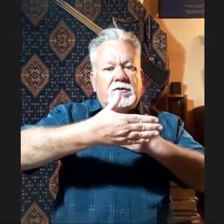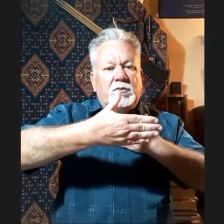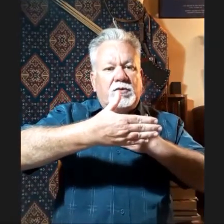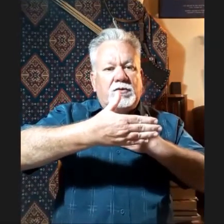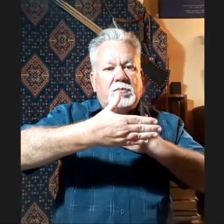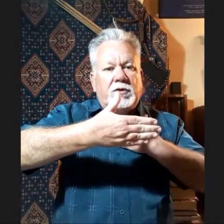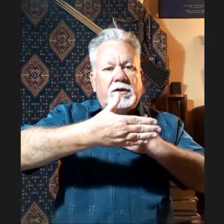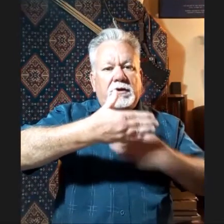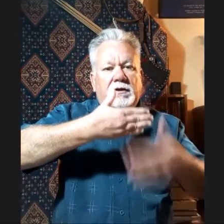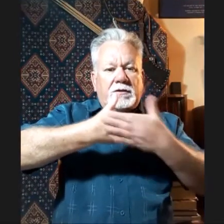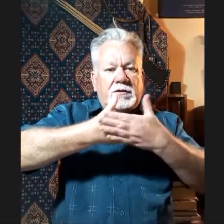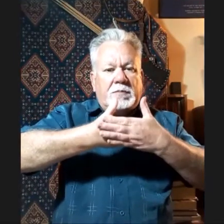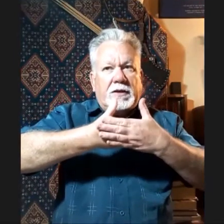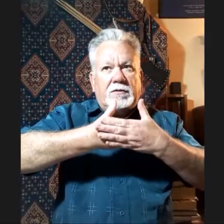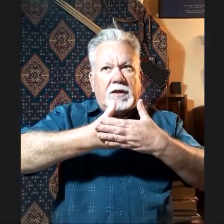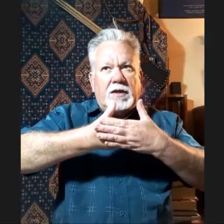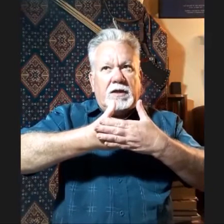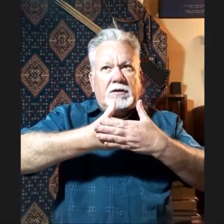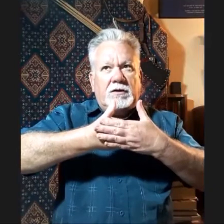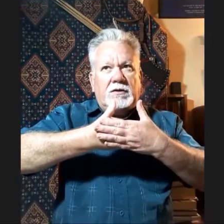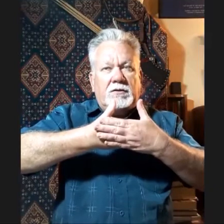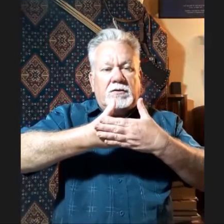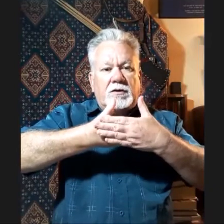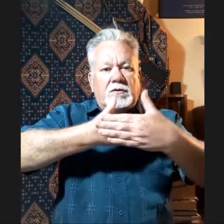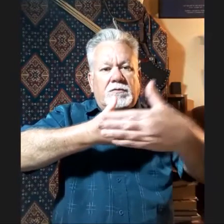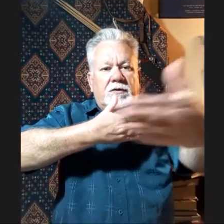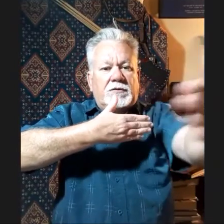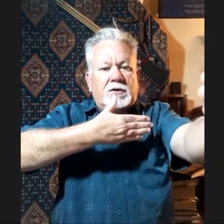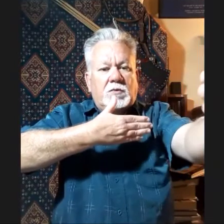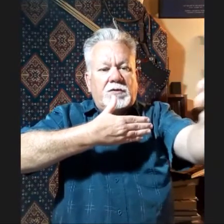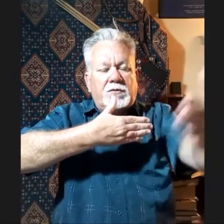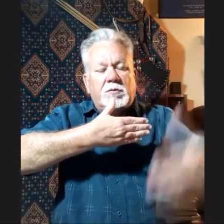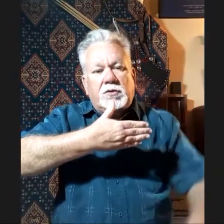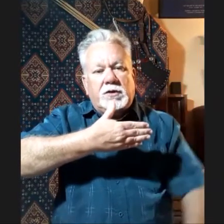towards the body. The back of the hand is facing away from the body.